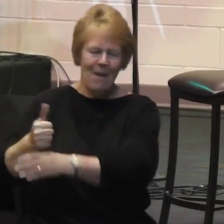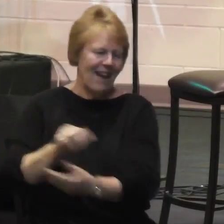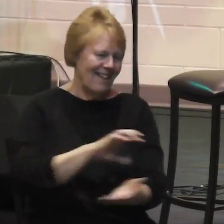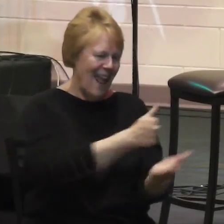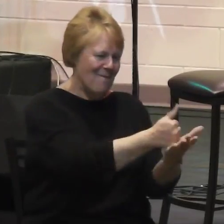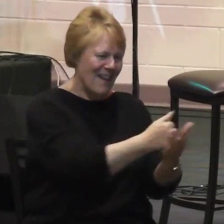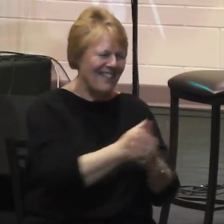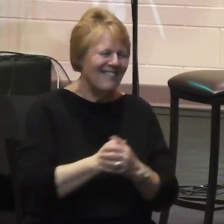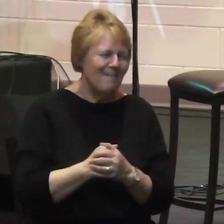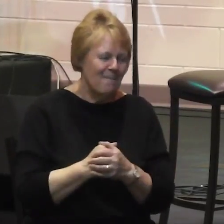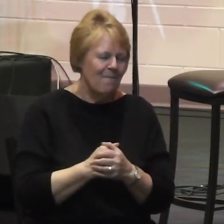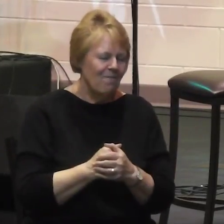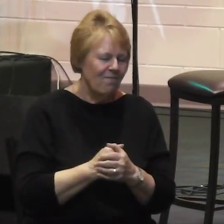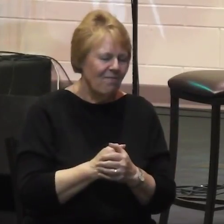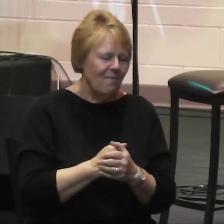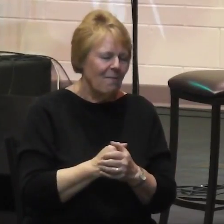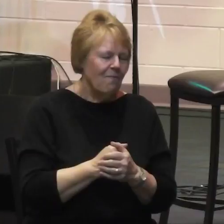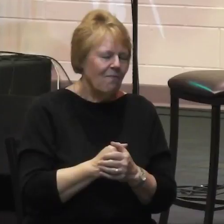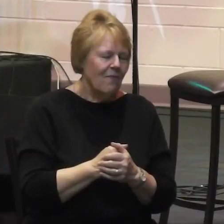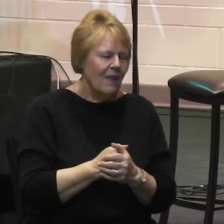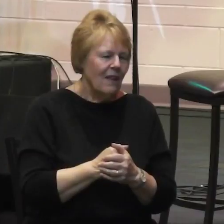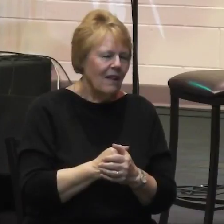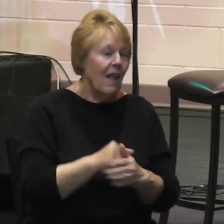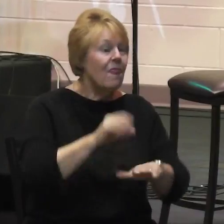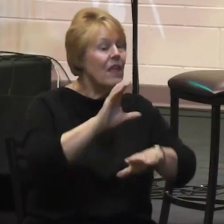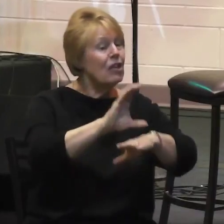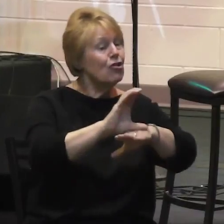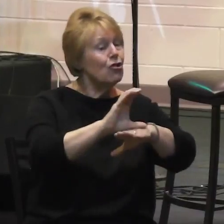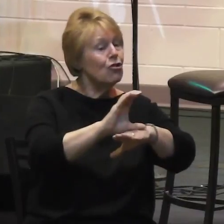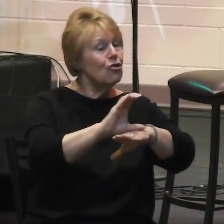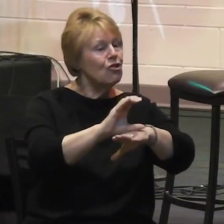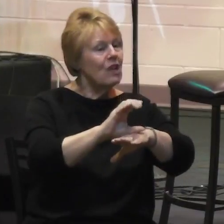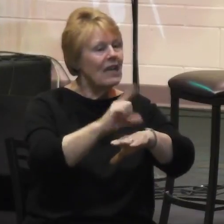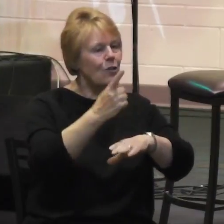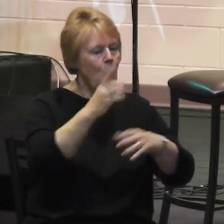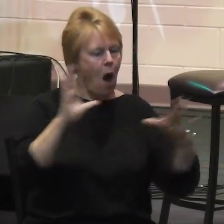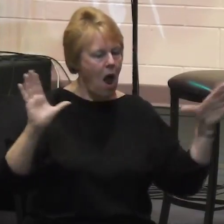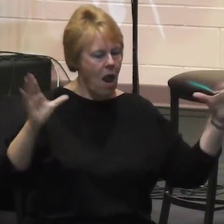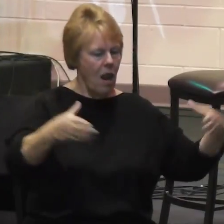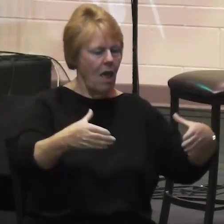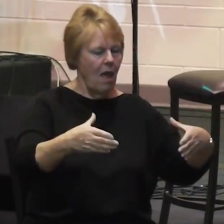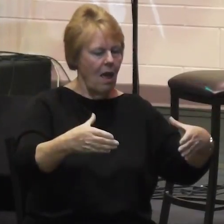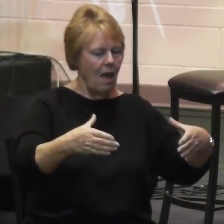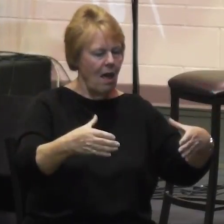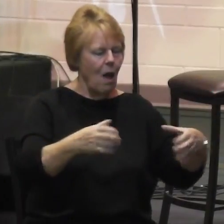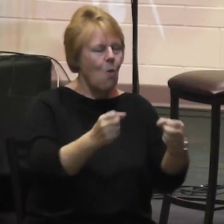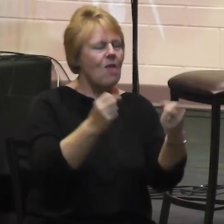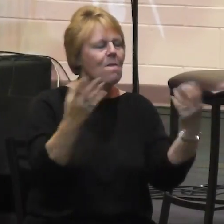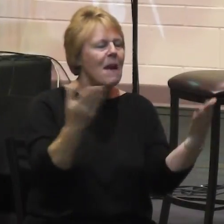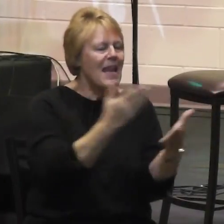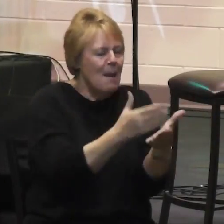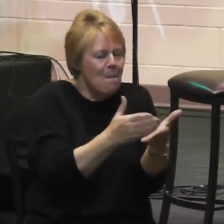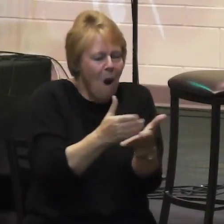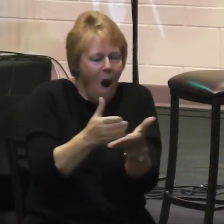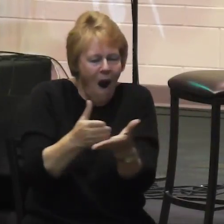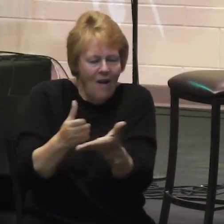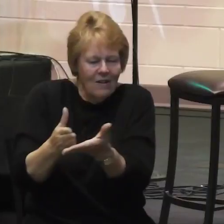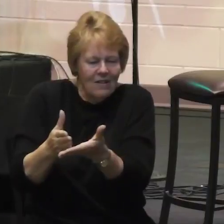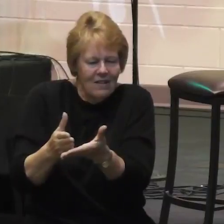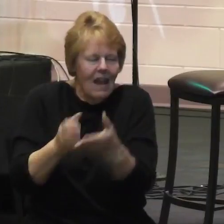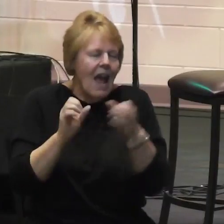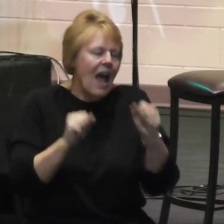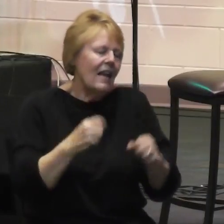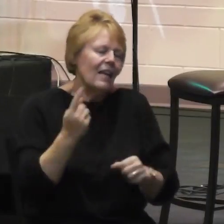The church is one with many parts and the church can only effectively pursue its